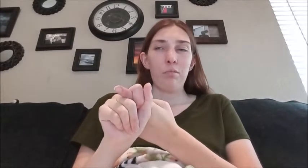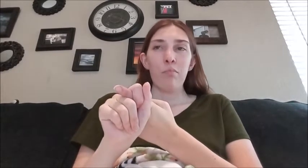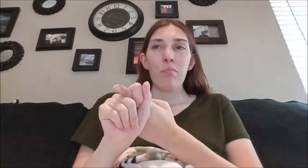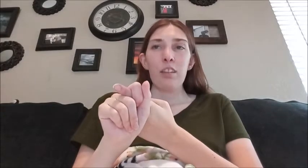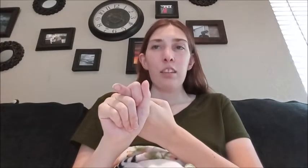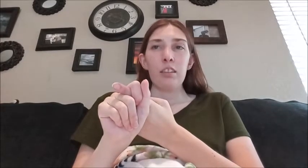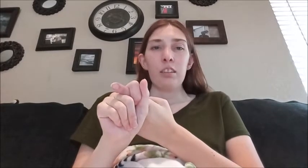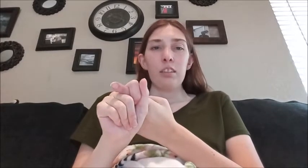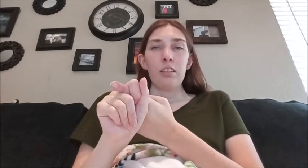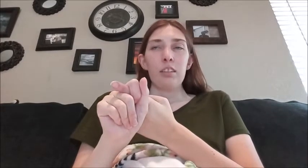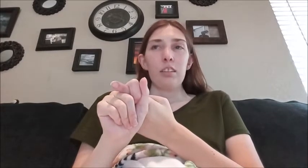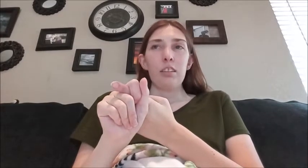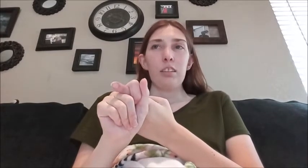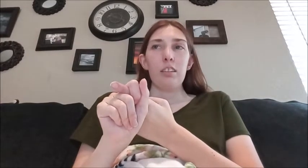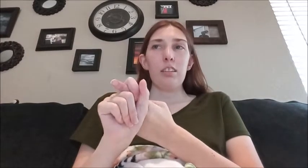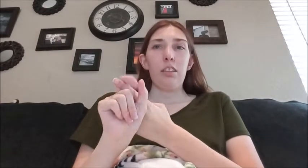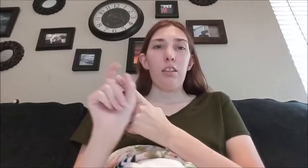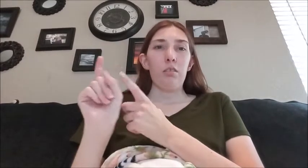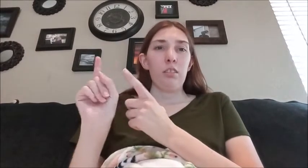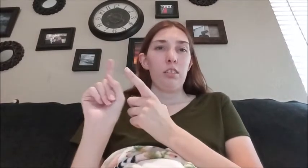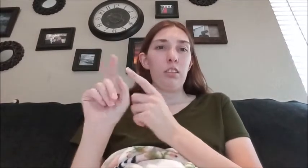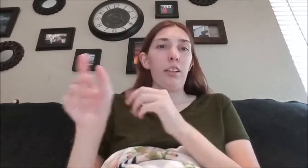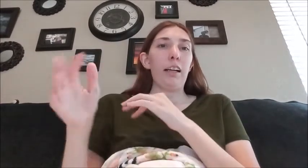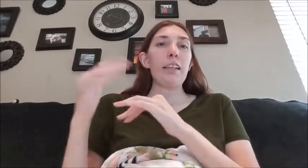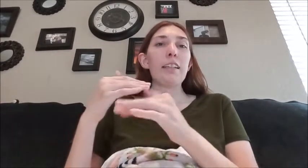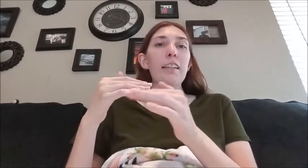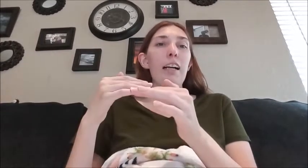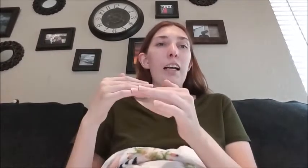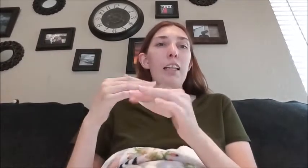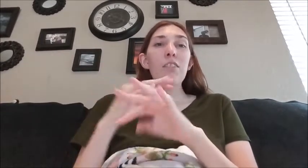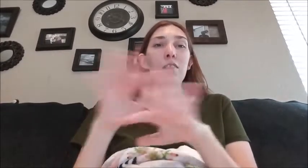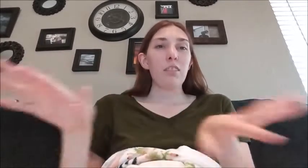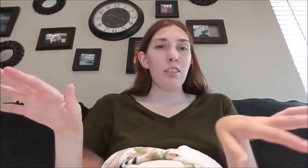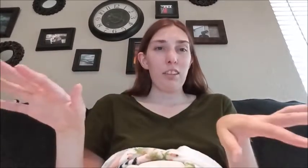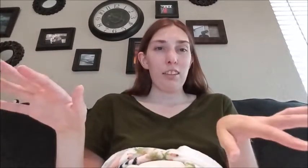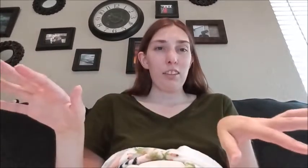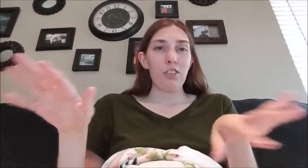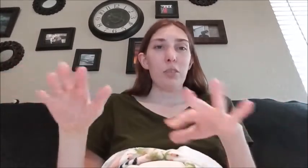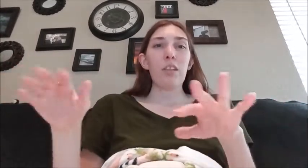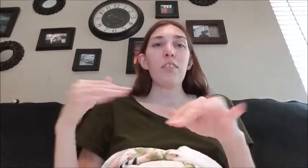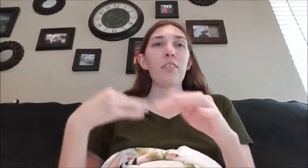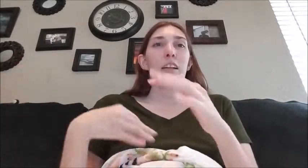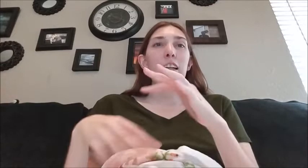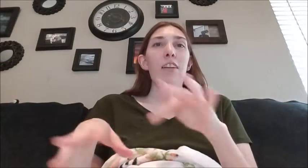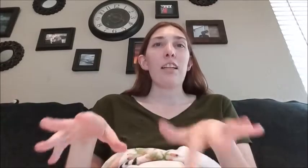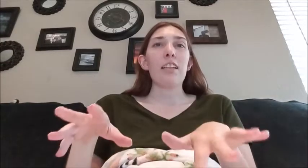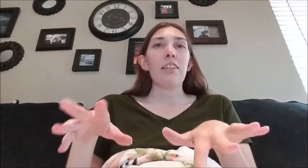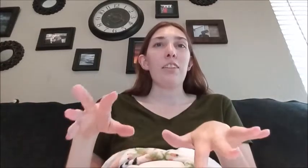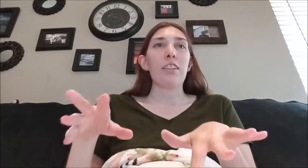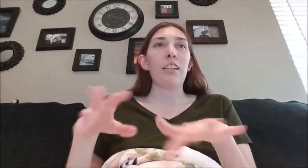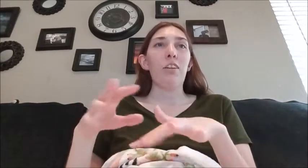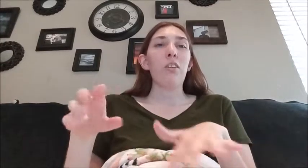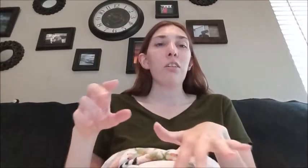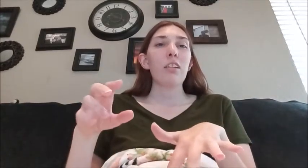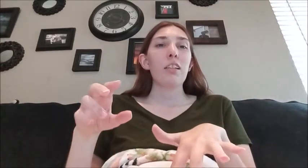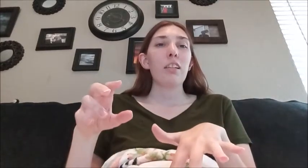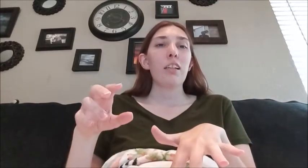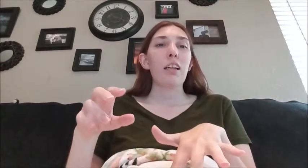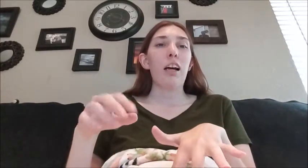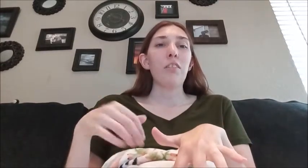so sorry I like even like trust me even if I didn't have anything lingering at all I